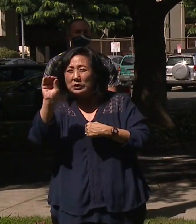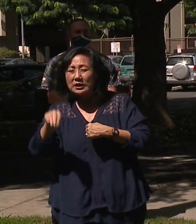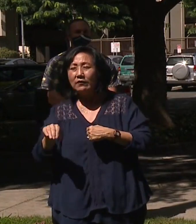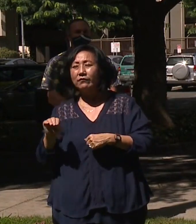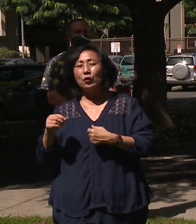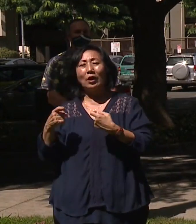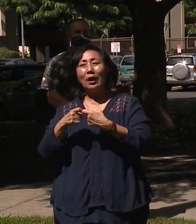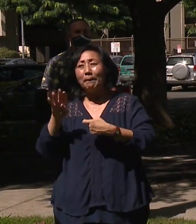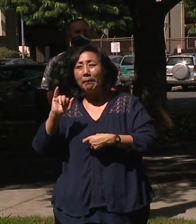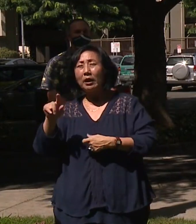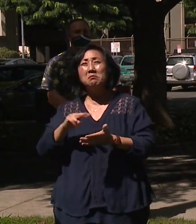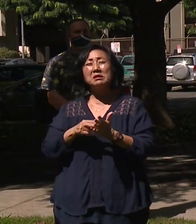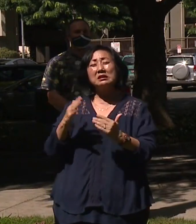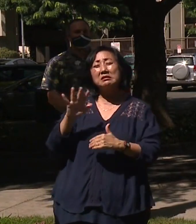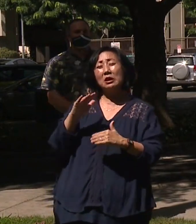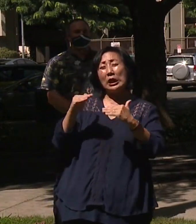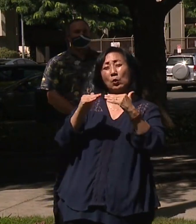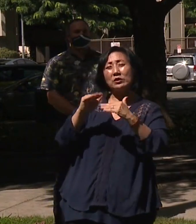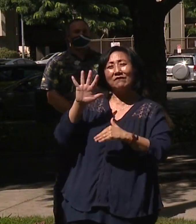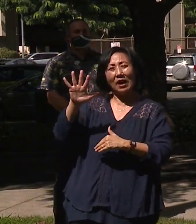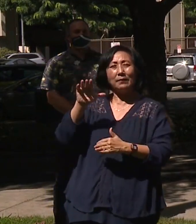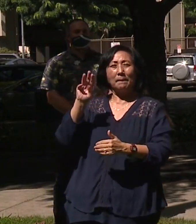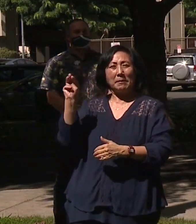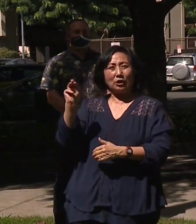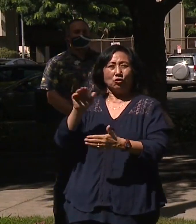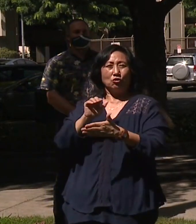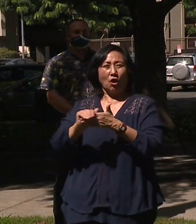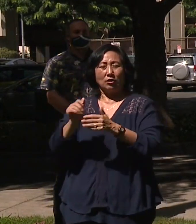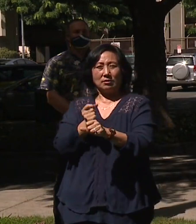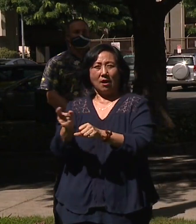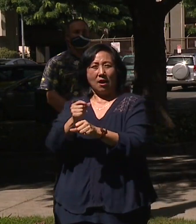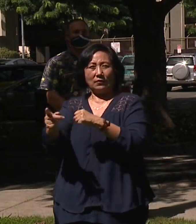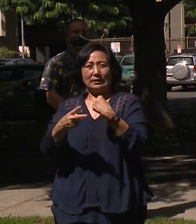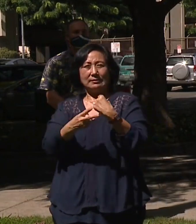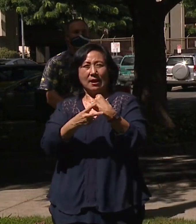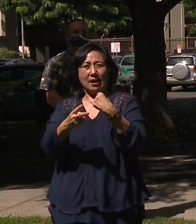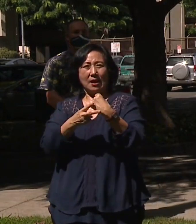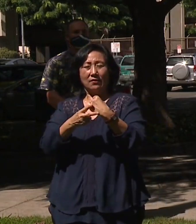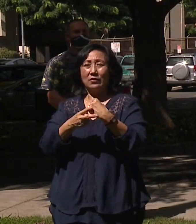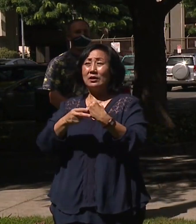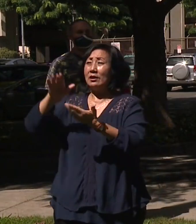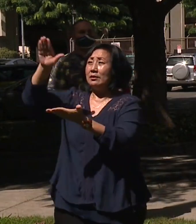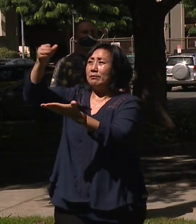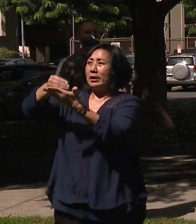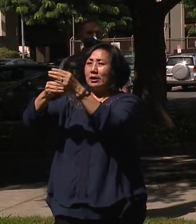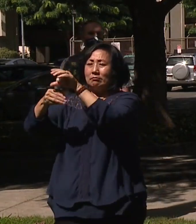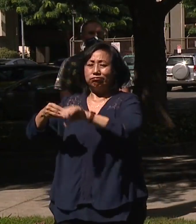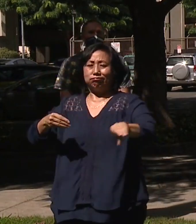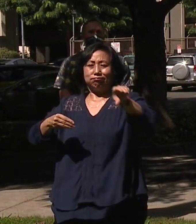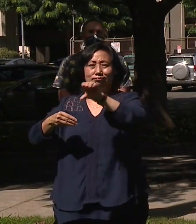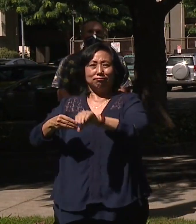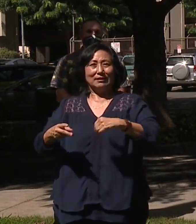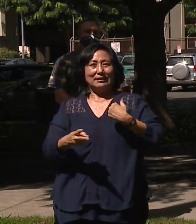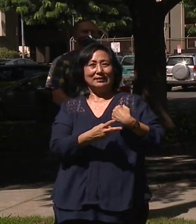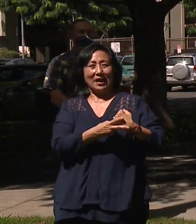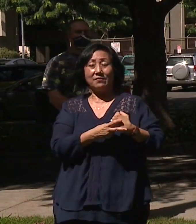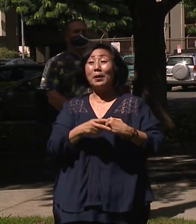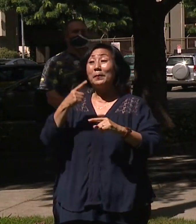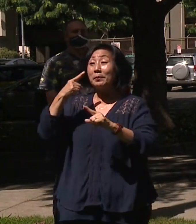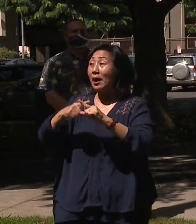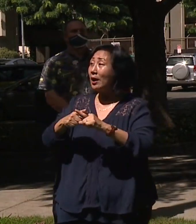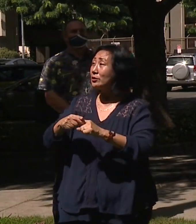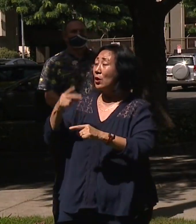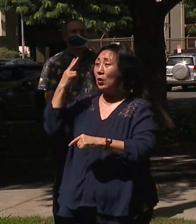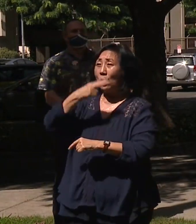utility bill. That equates to about $5 million a year in savings out of the city coffers every year. But on top of that, Hawaii